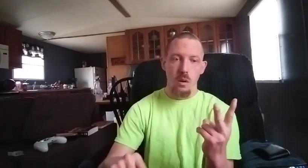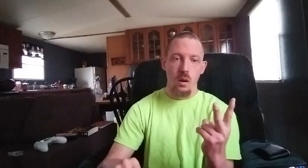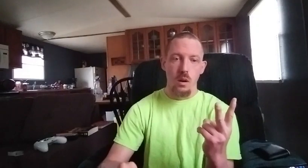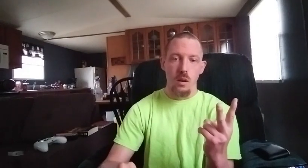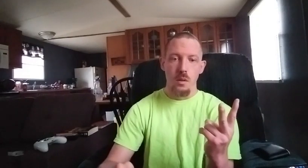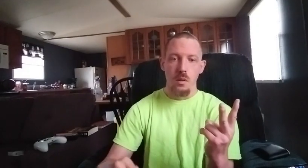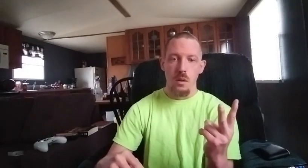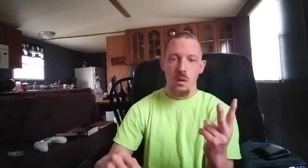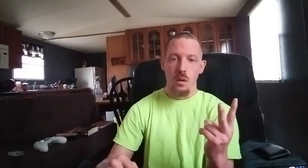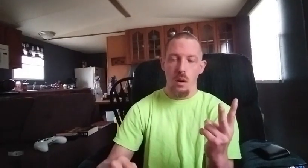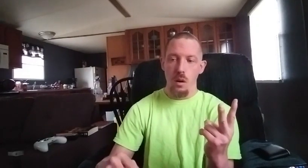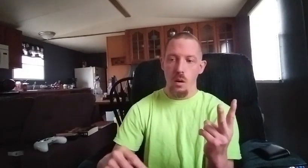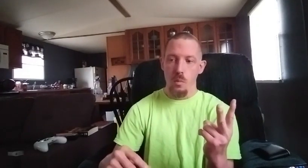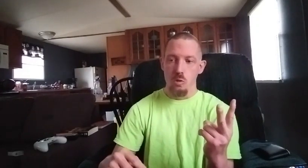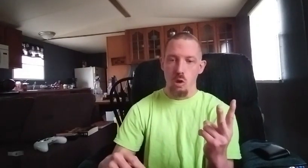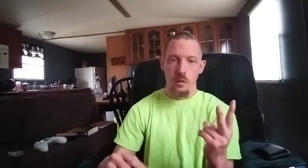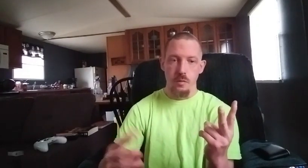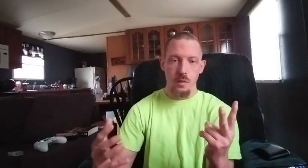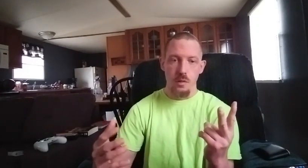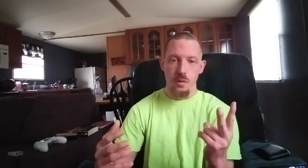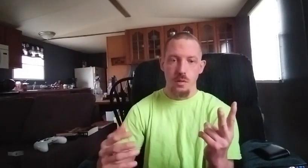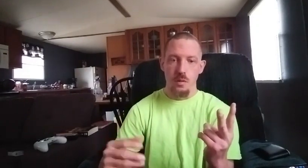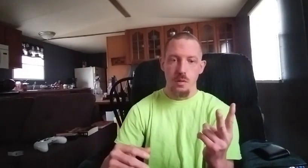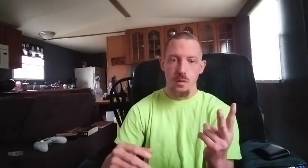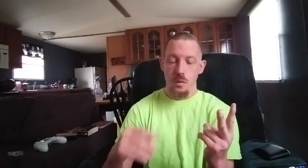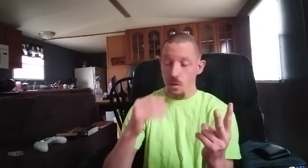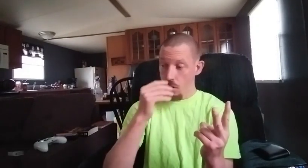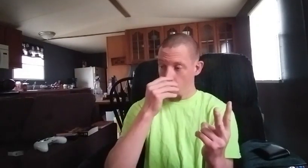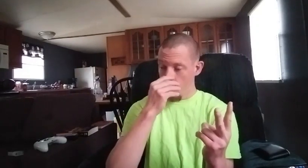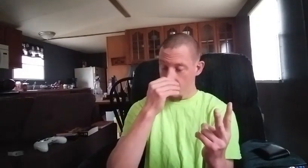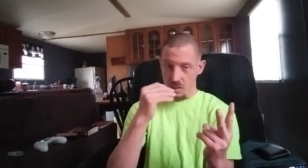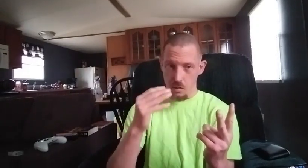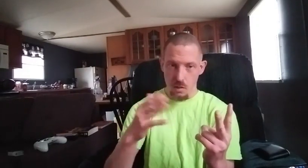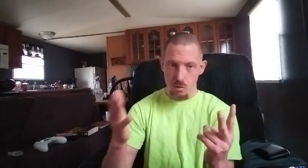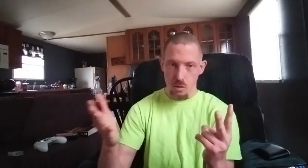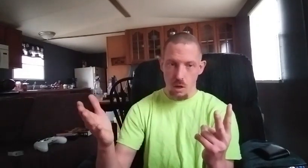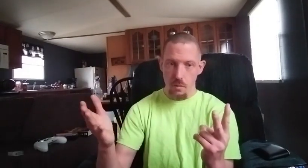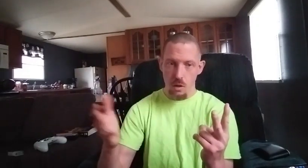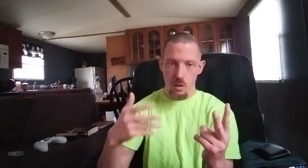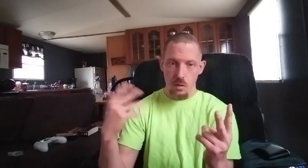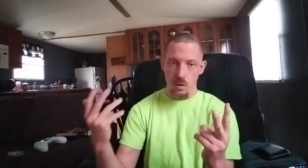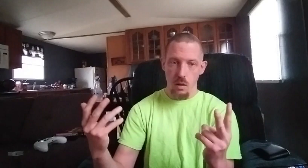on um truck fitness uh he's like a diesel driver um